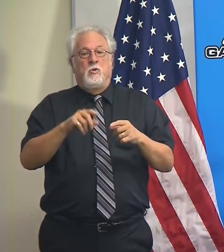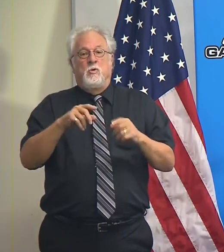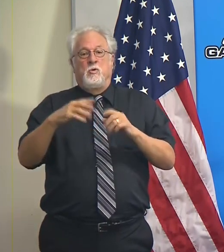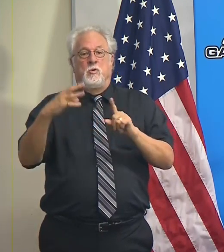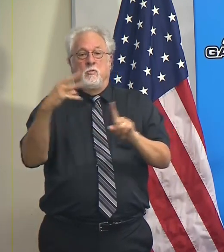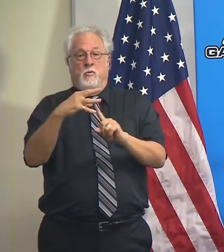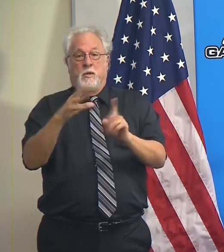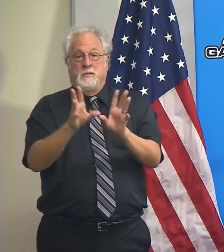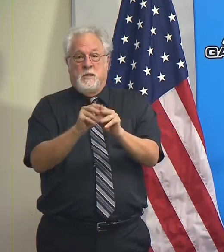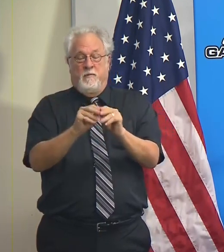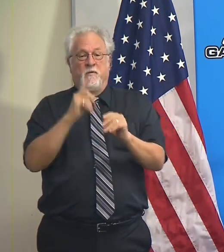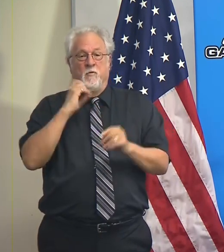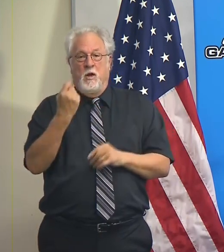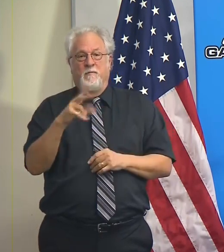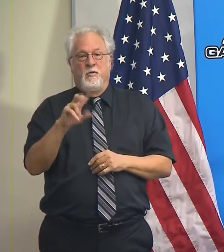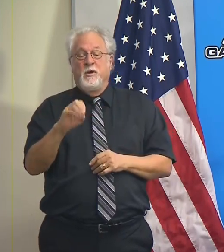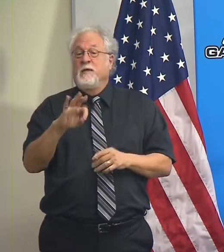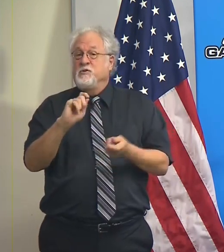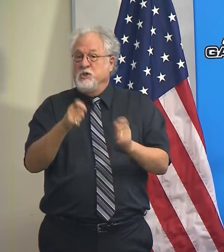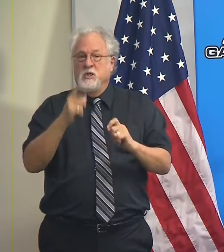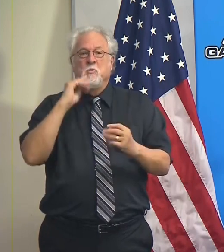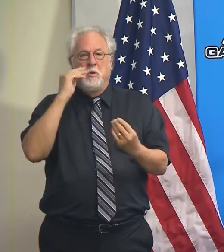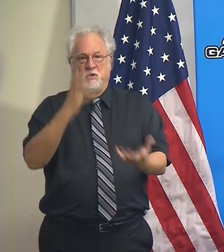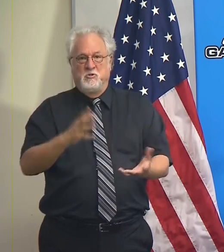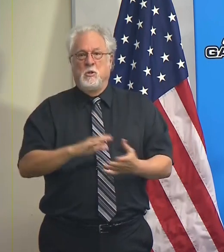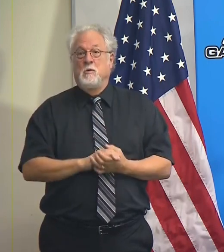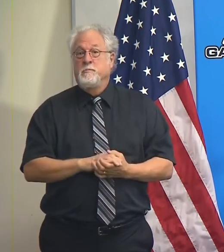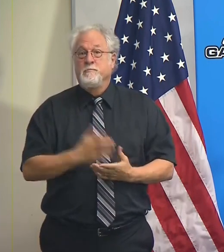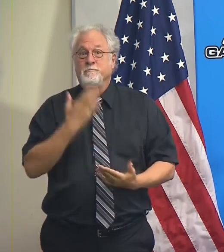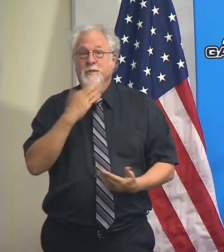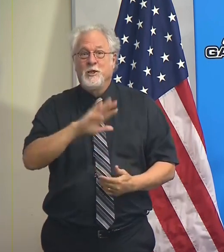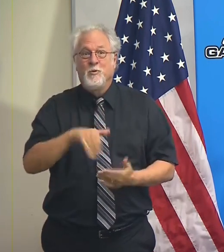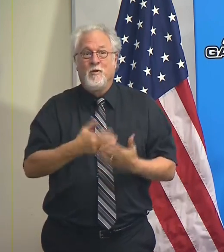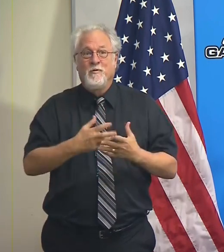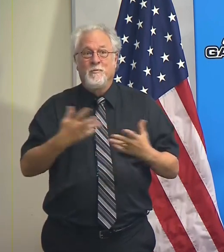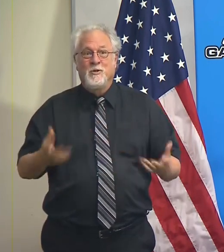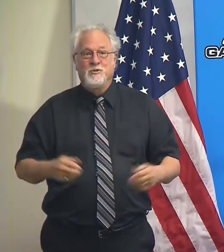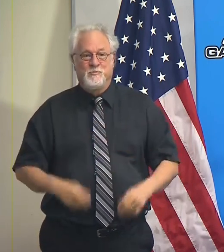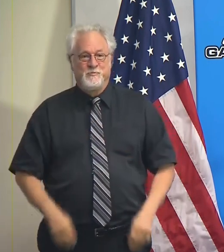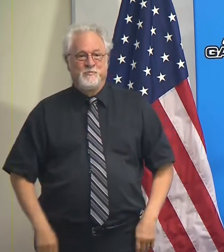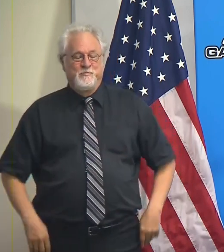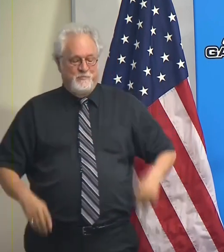with you all at 1130. If that changes, we will certainly let you know. And thank you all very much.